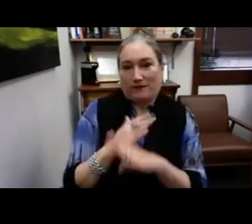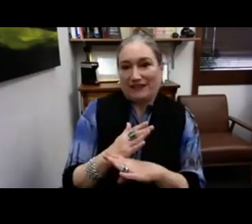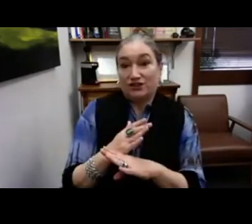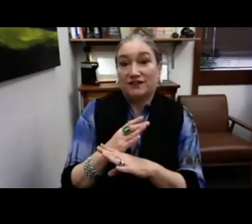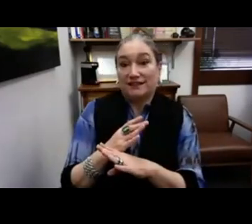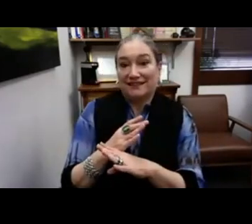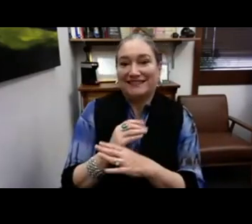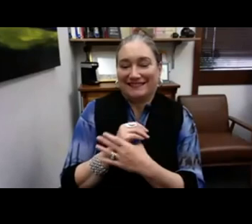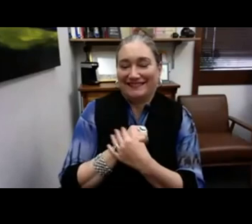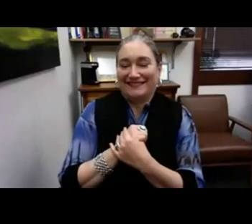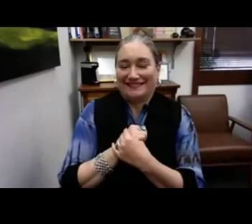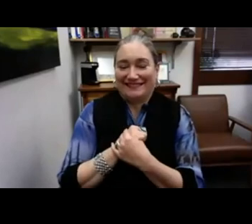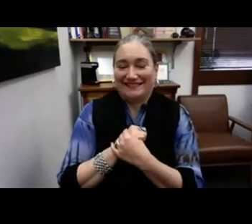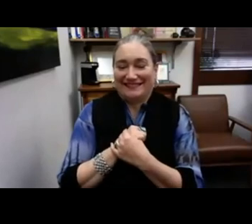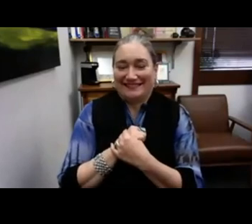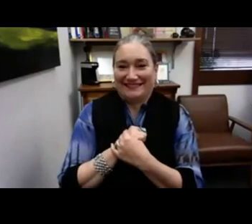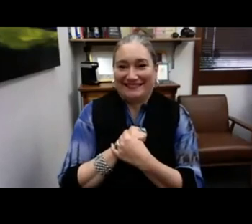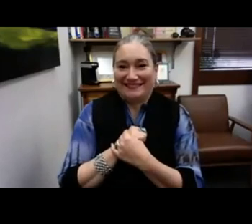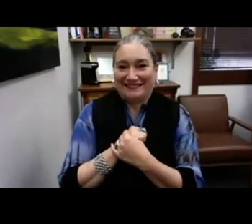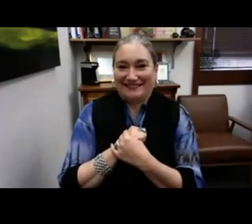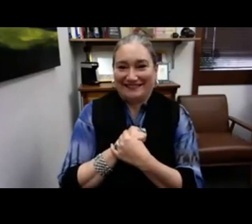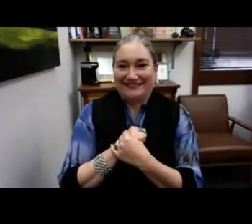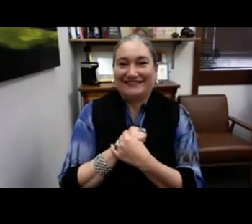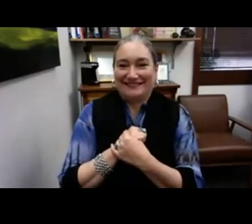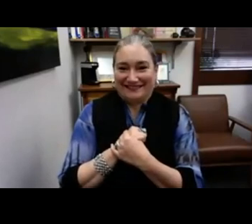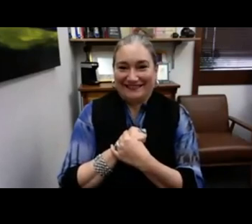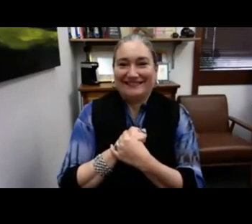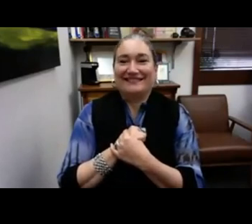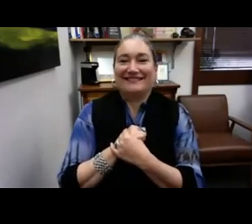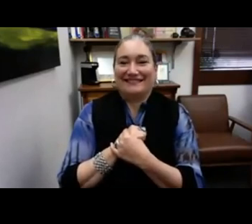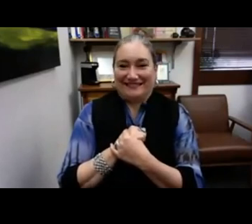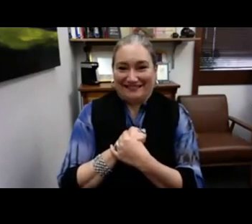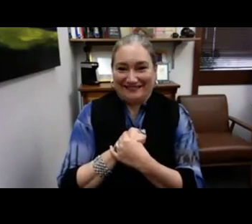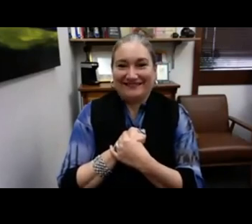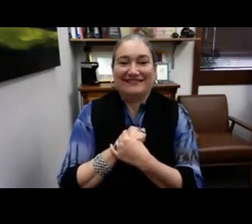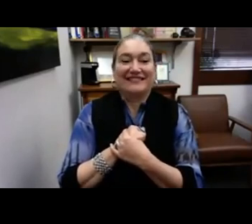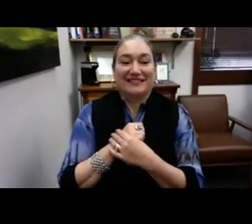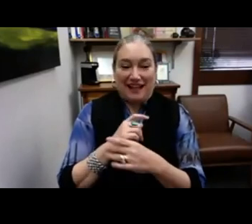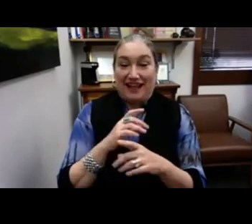resistance, navigational, social, and trauma prevention.